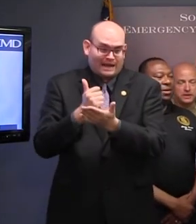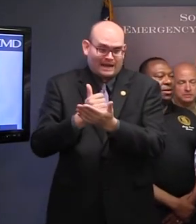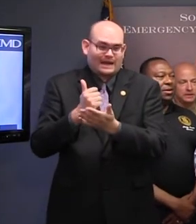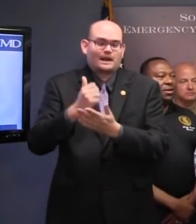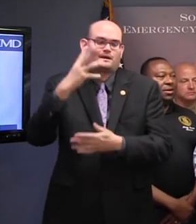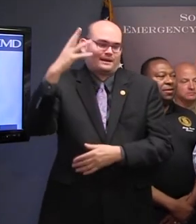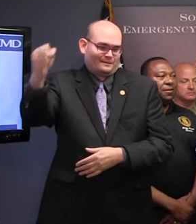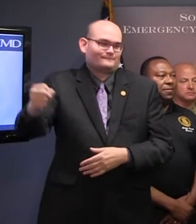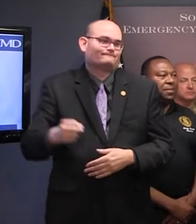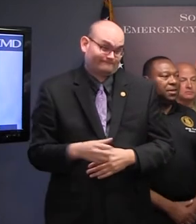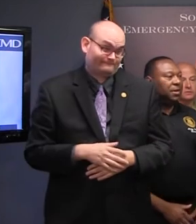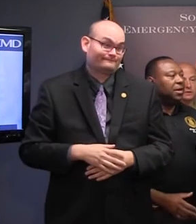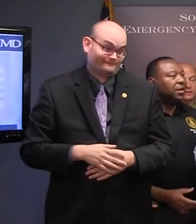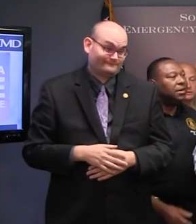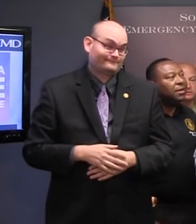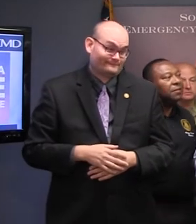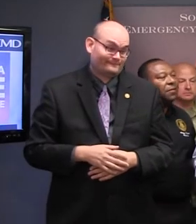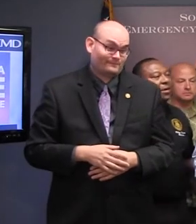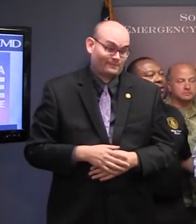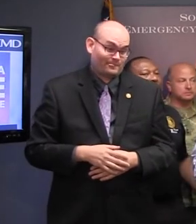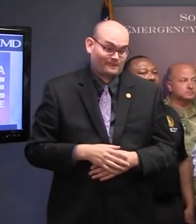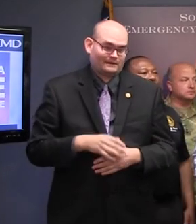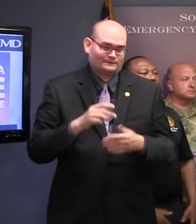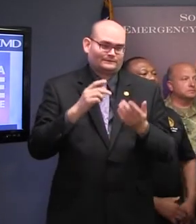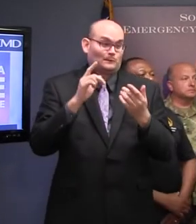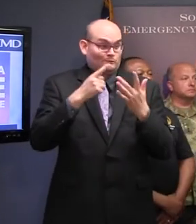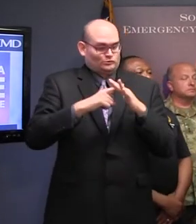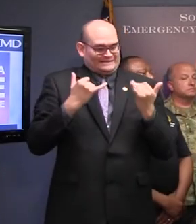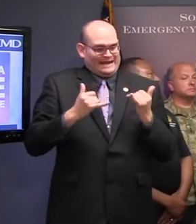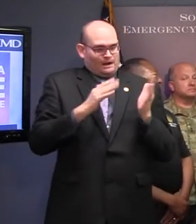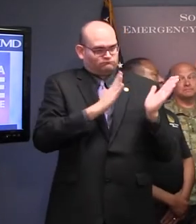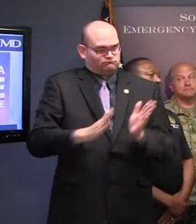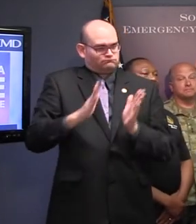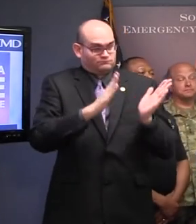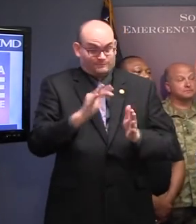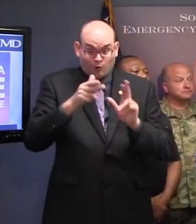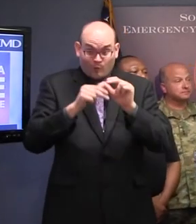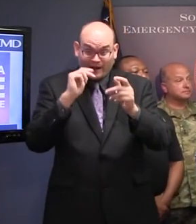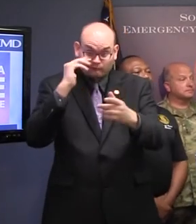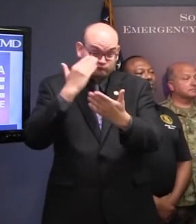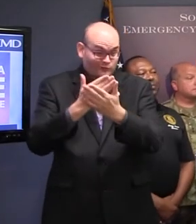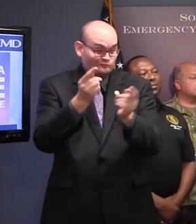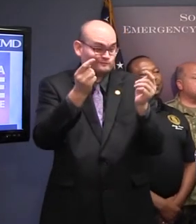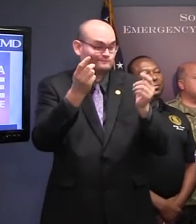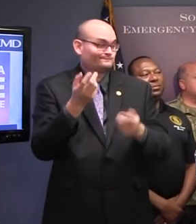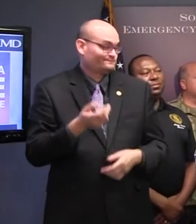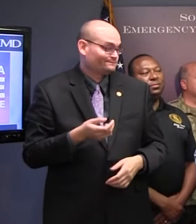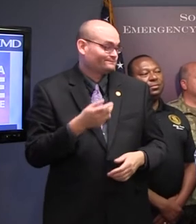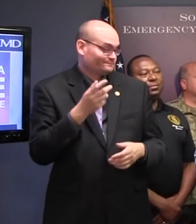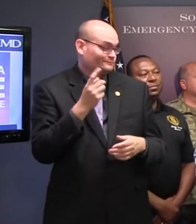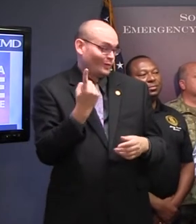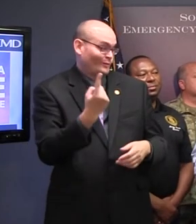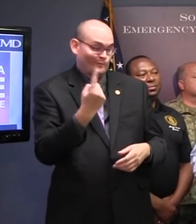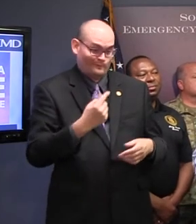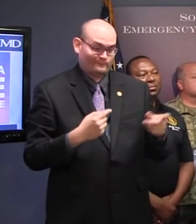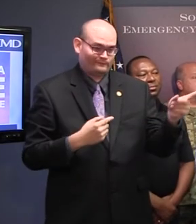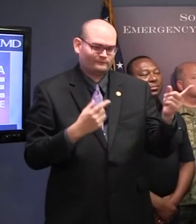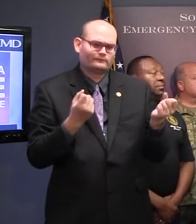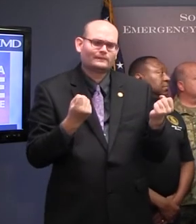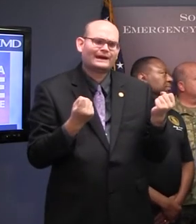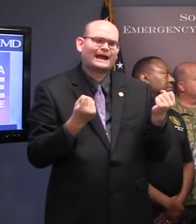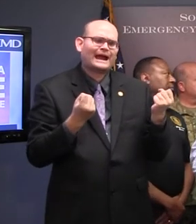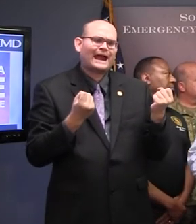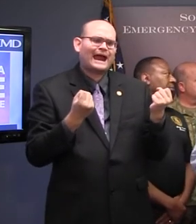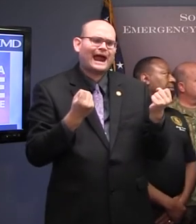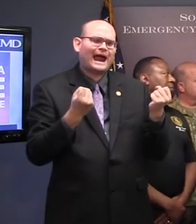that's why we have to start now. How many health facilities and patients are impacted? Any idea? Where's the